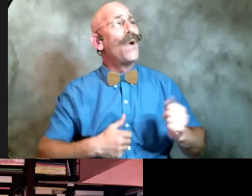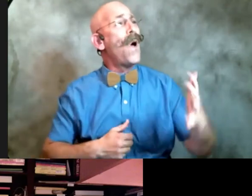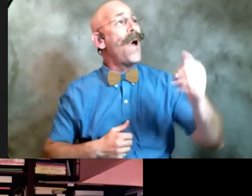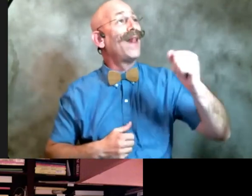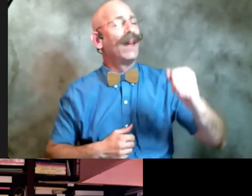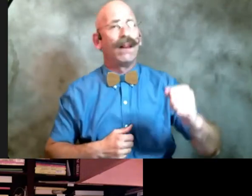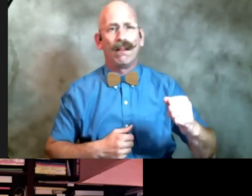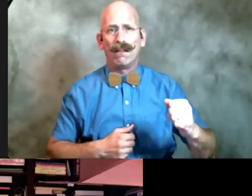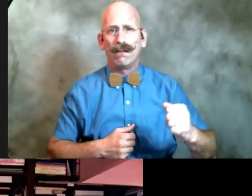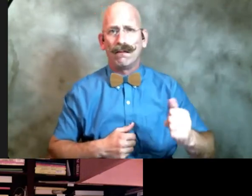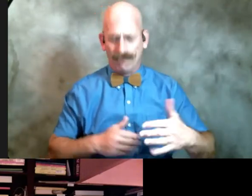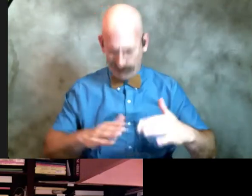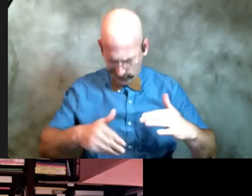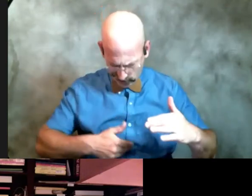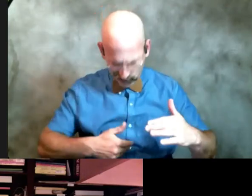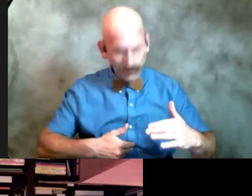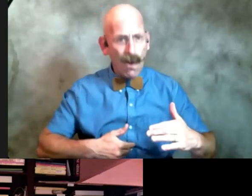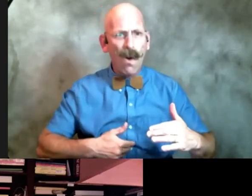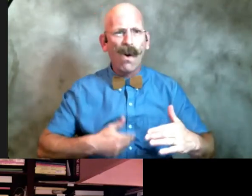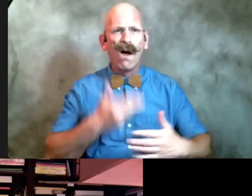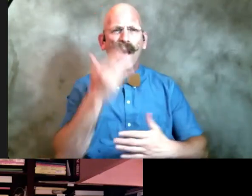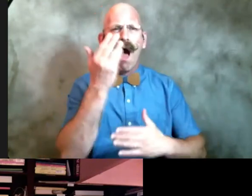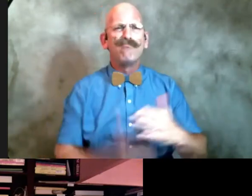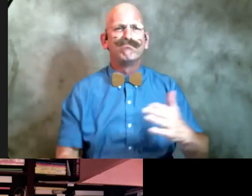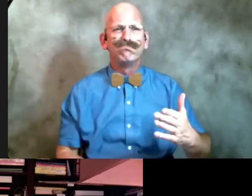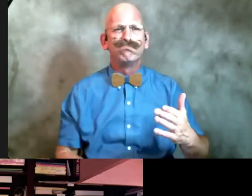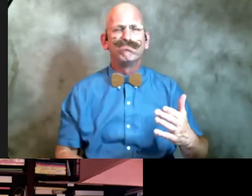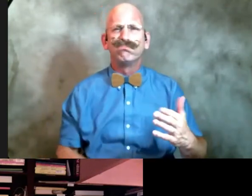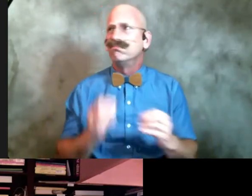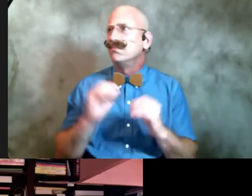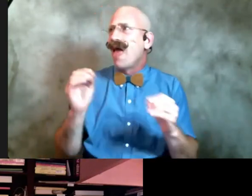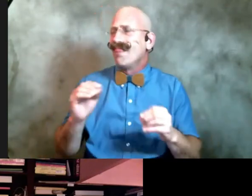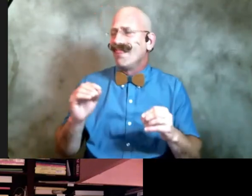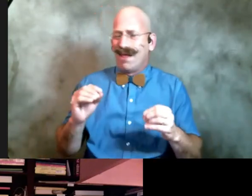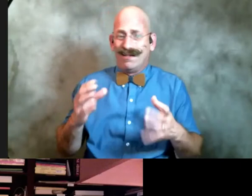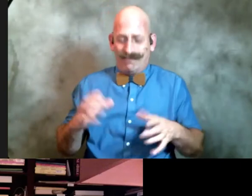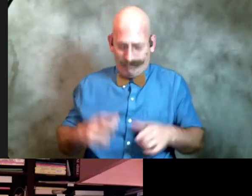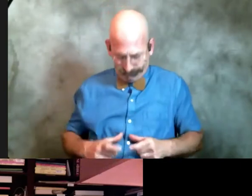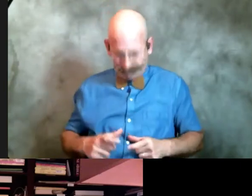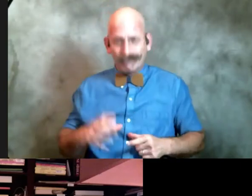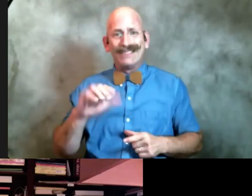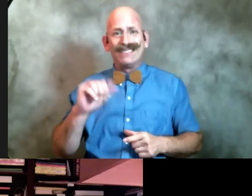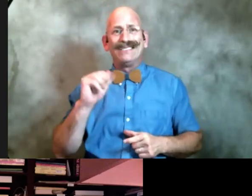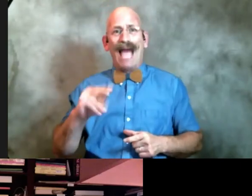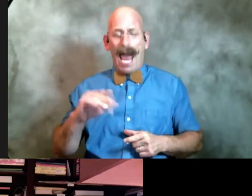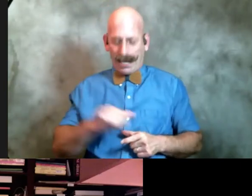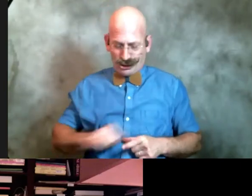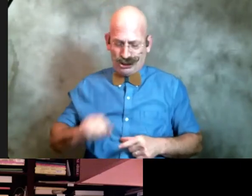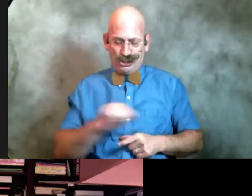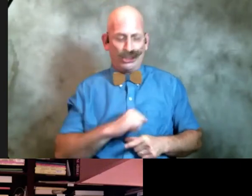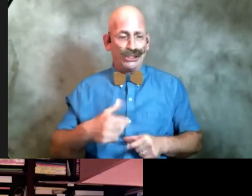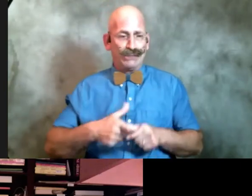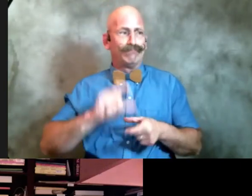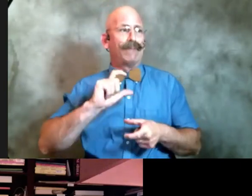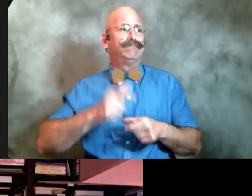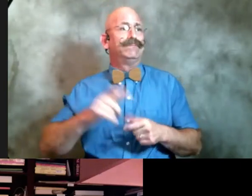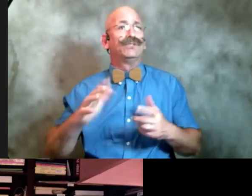have no soul nothing but my tin can empty self washed and ready for recycle